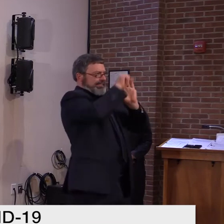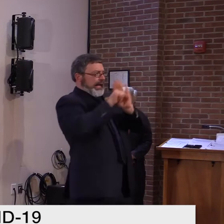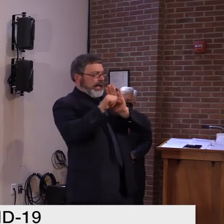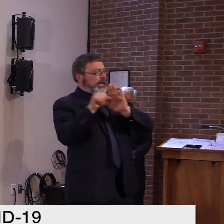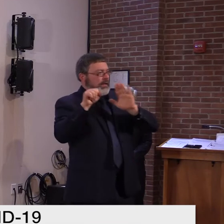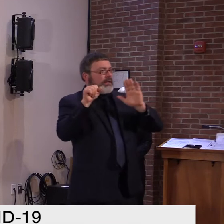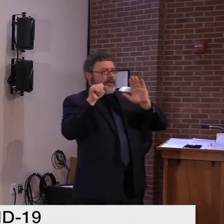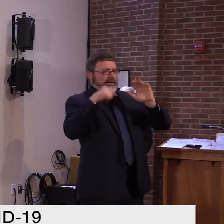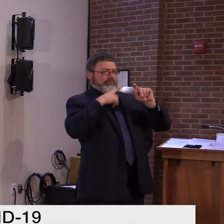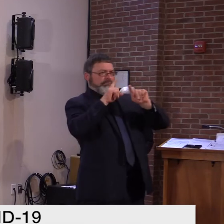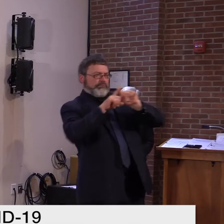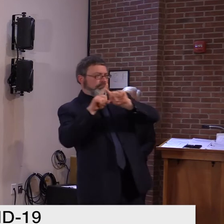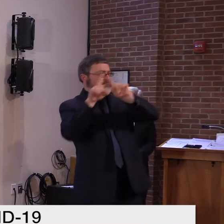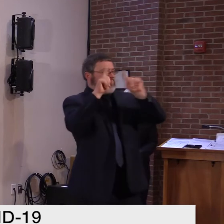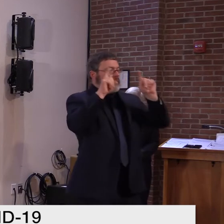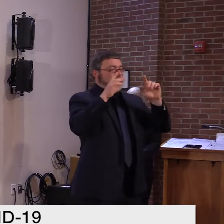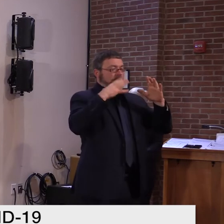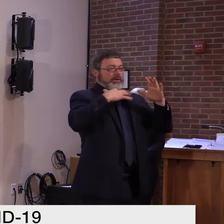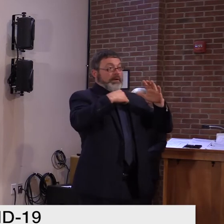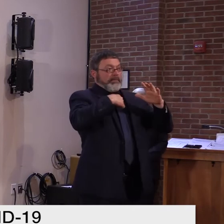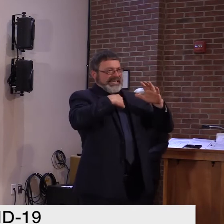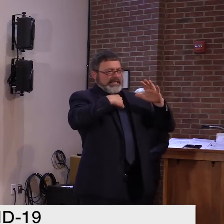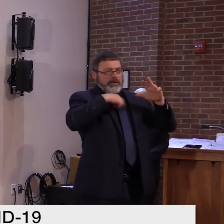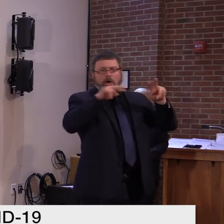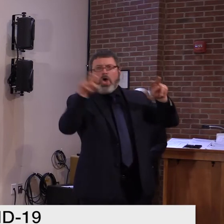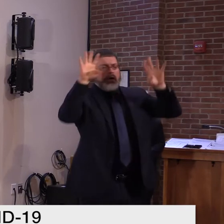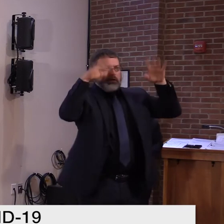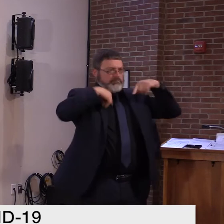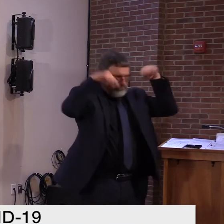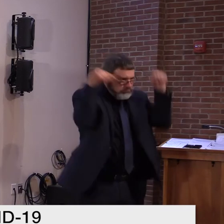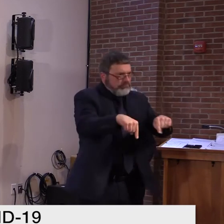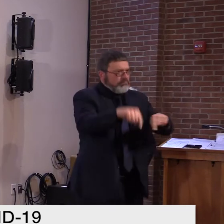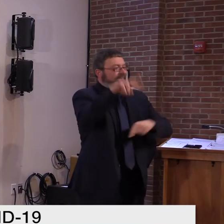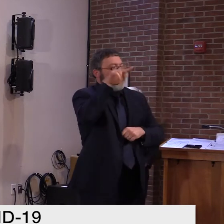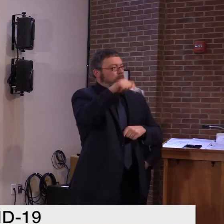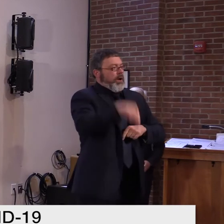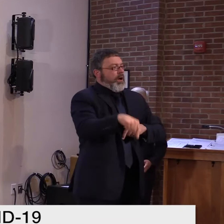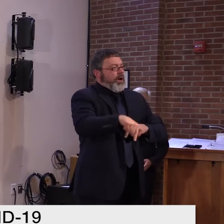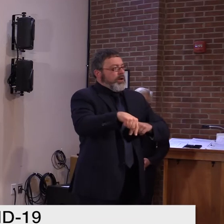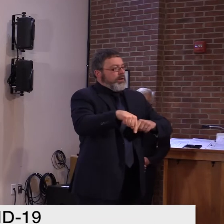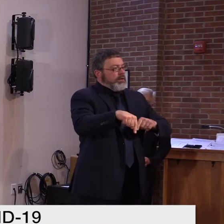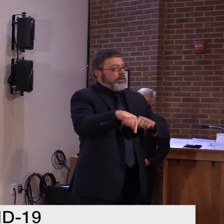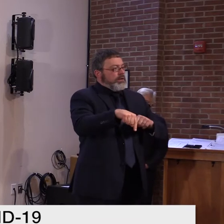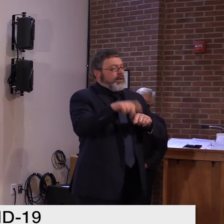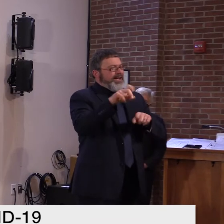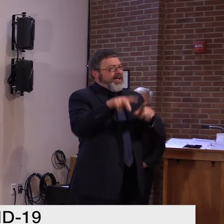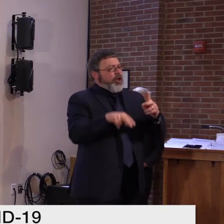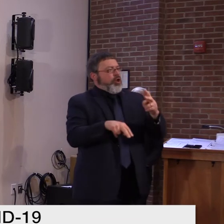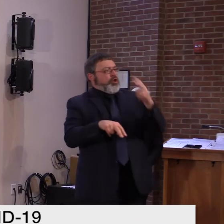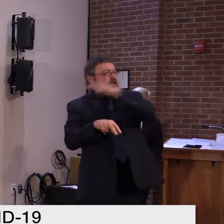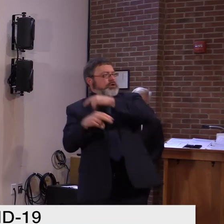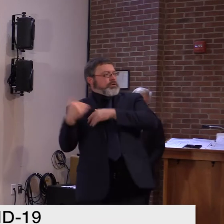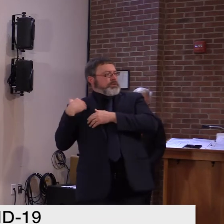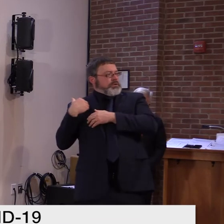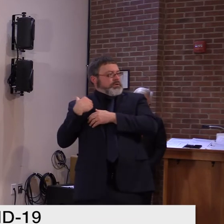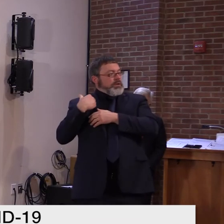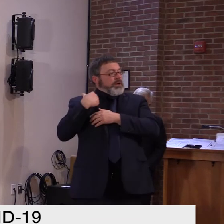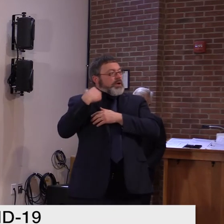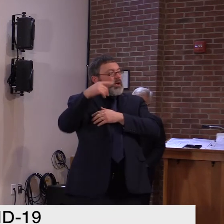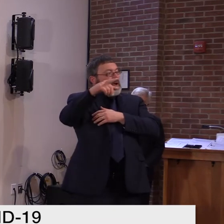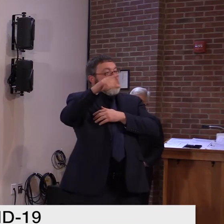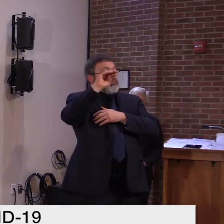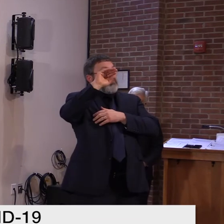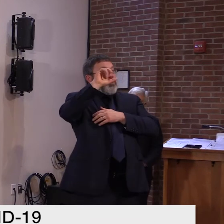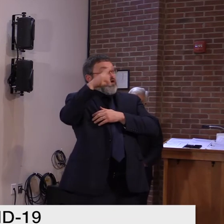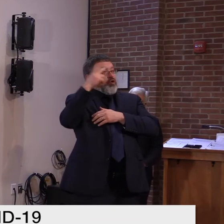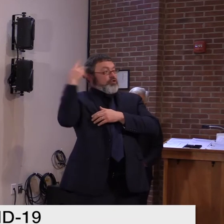didn't have a lot of help in the beginning. We didn't have a lot of guidance. But we did a lot of the right things for the right reasons. We listened to the data, the science,